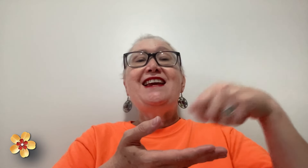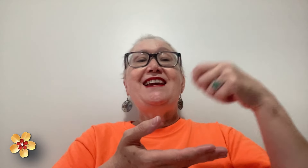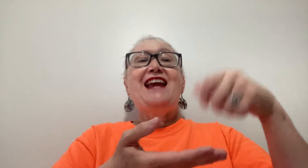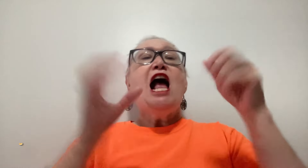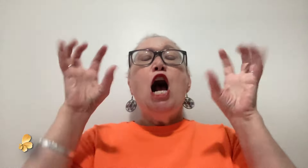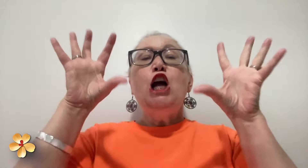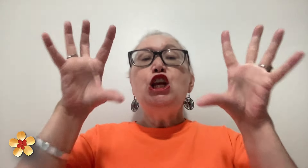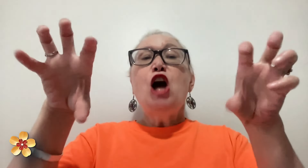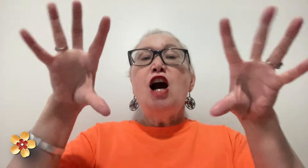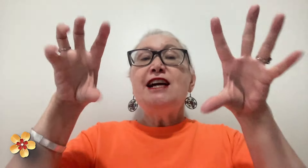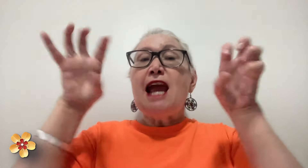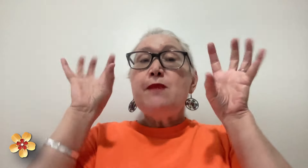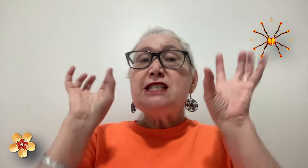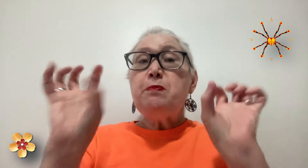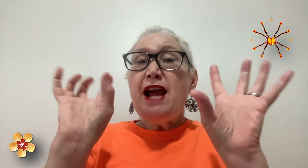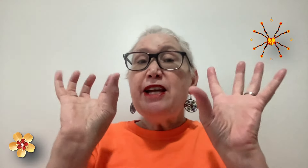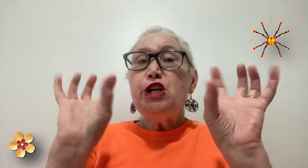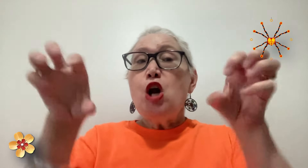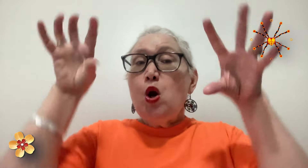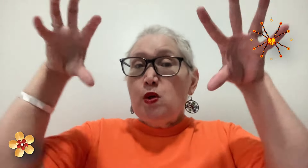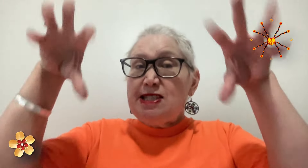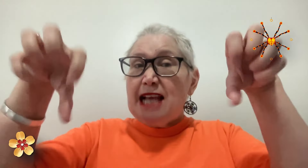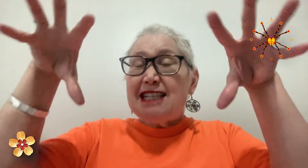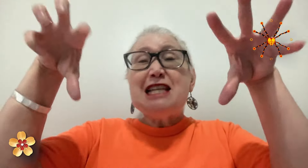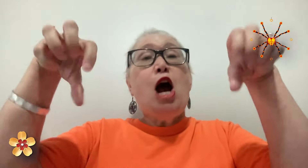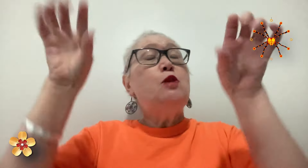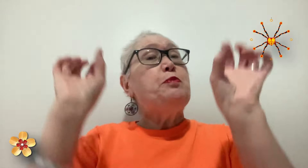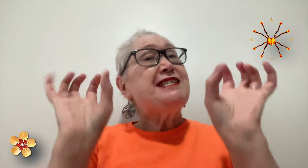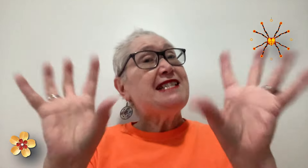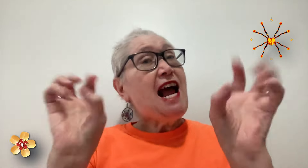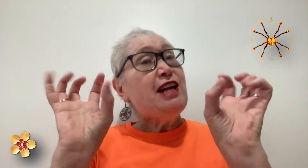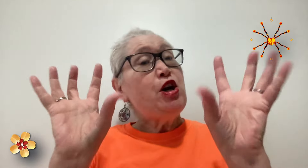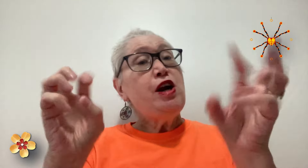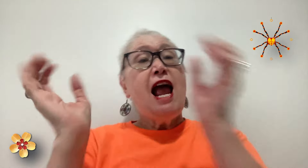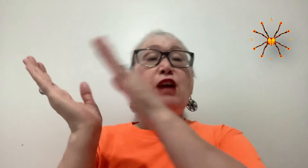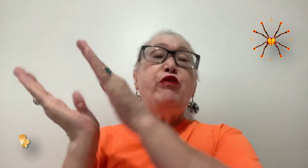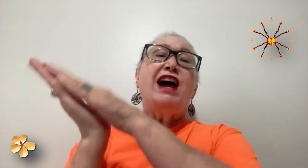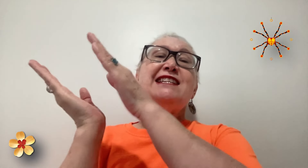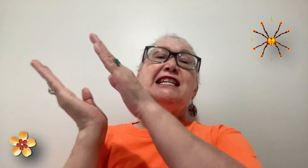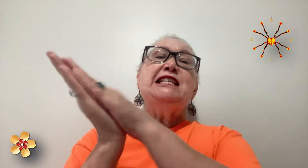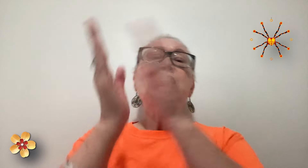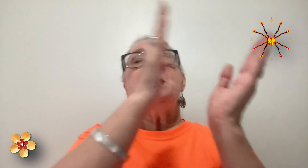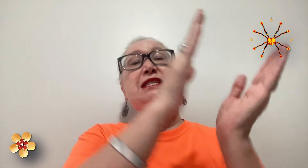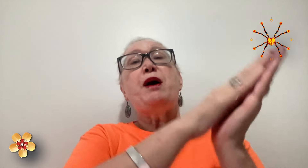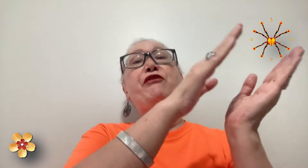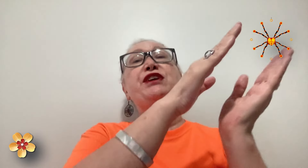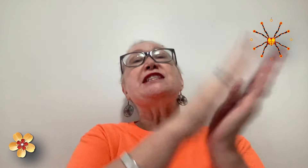Along came a spider who sat down beside her and frightened Miss Muffet